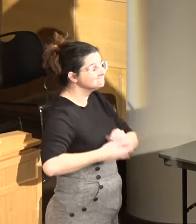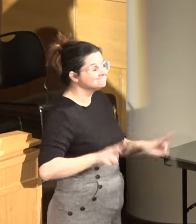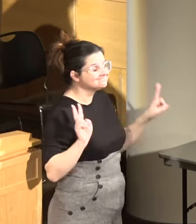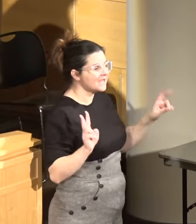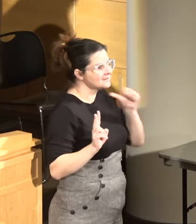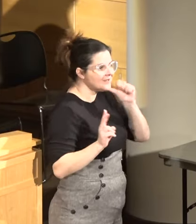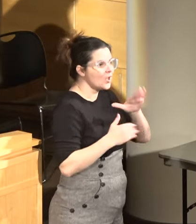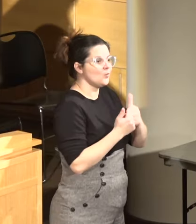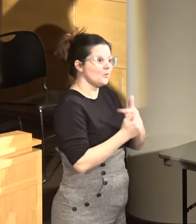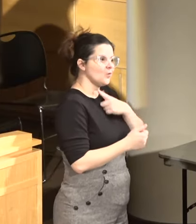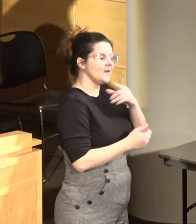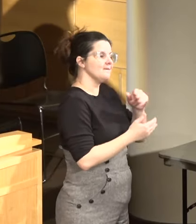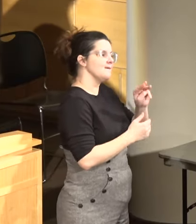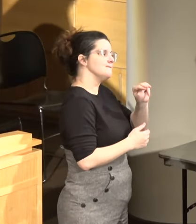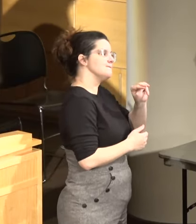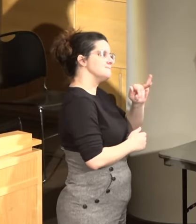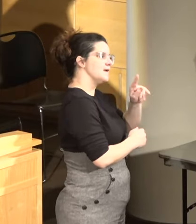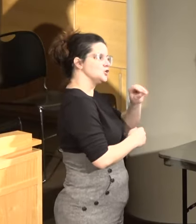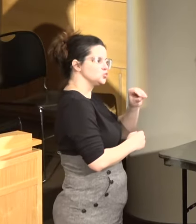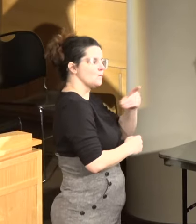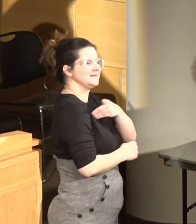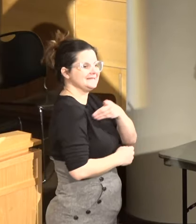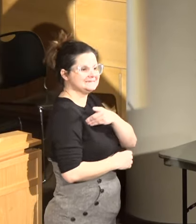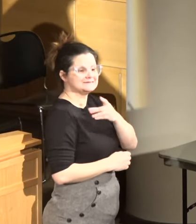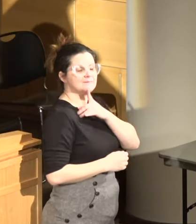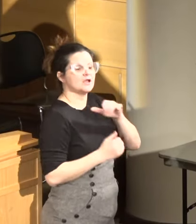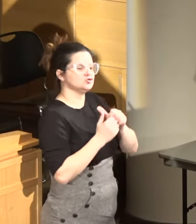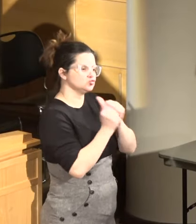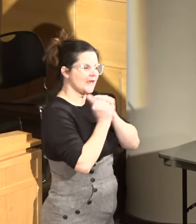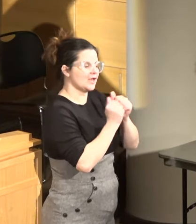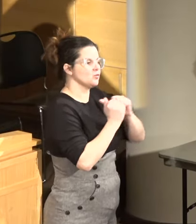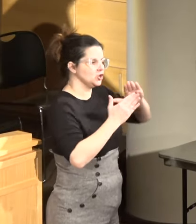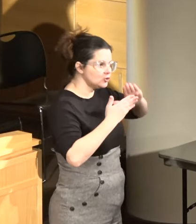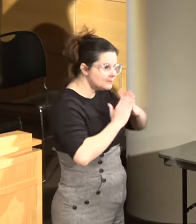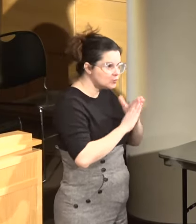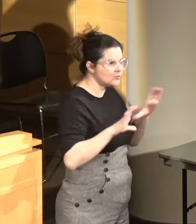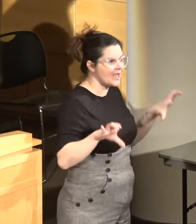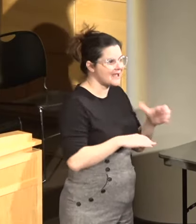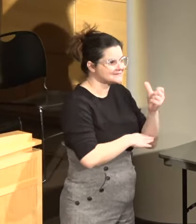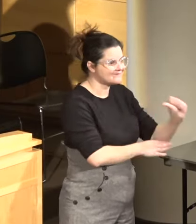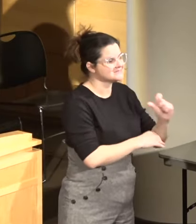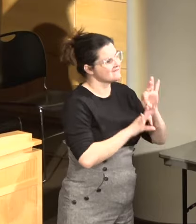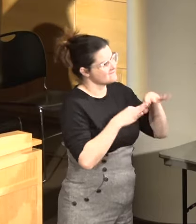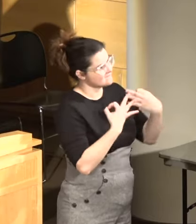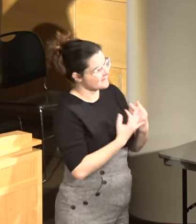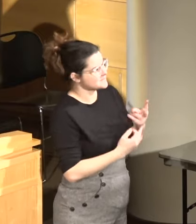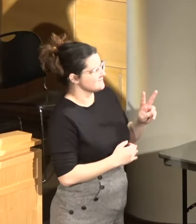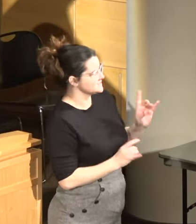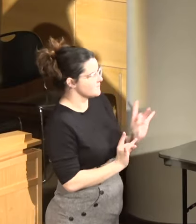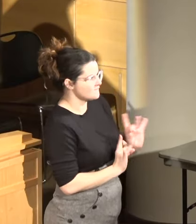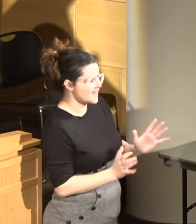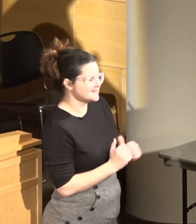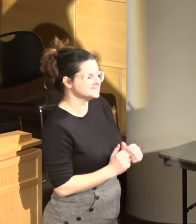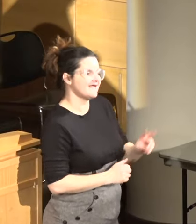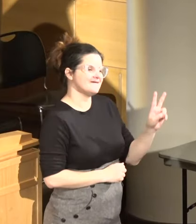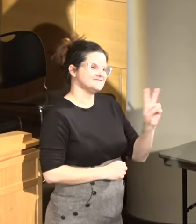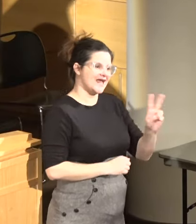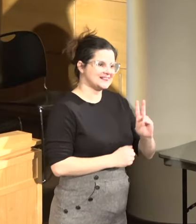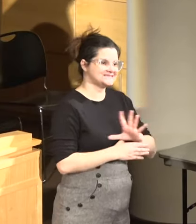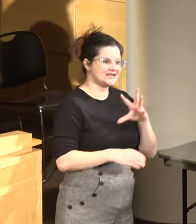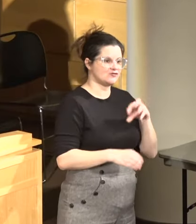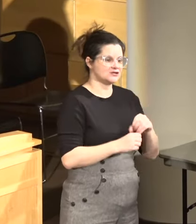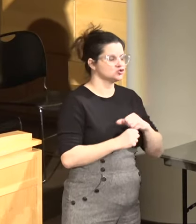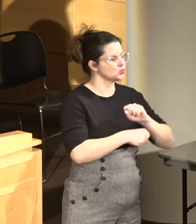But we brought the Metropolitan Police Department together with community activists, with families of victims of violence, with violence intervention